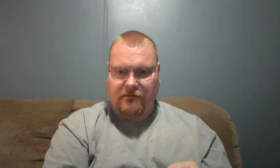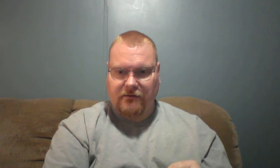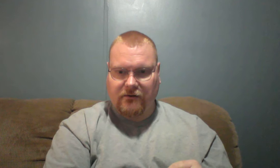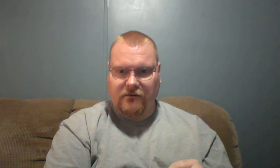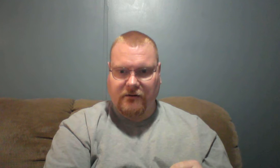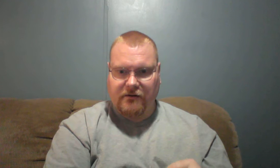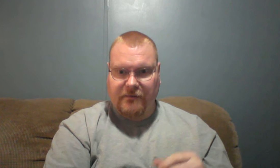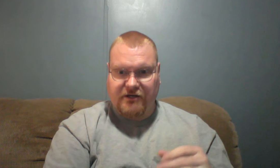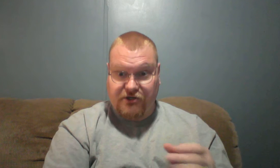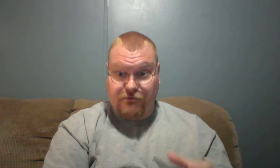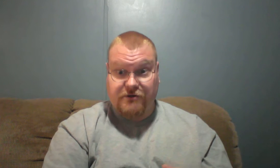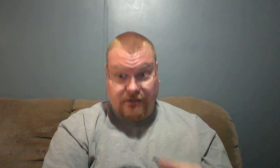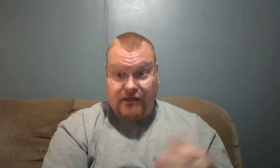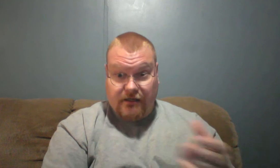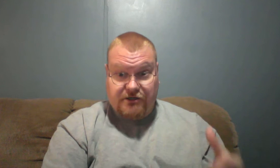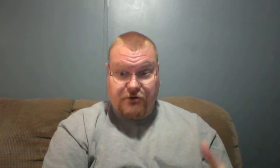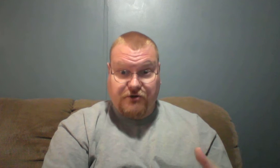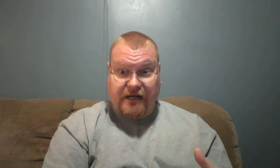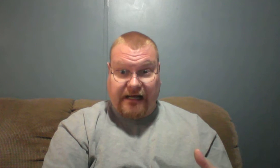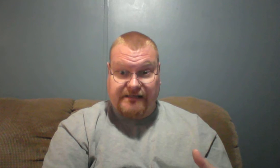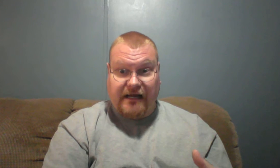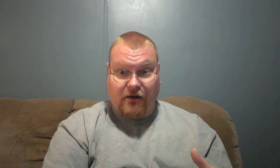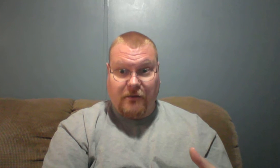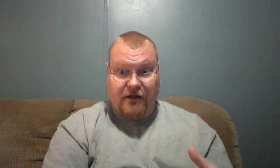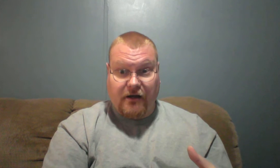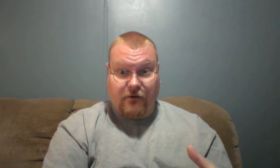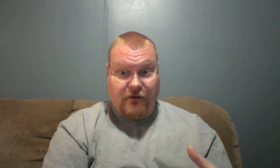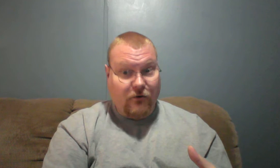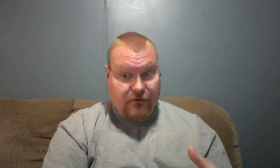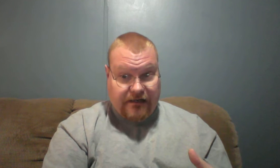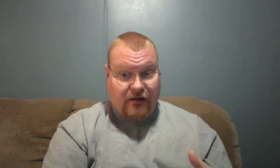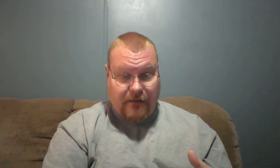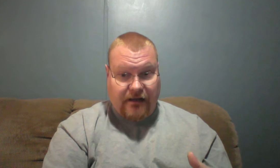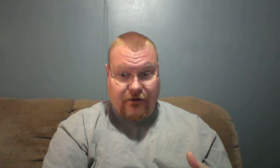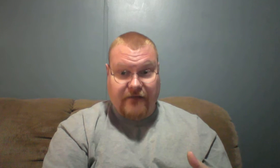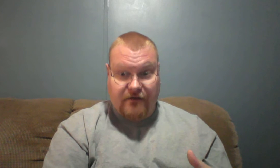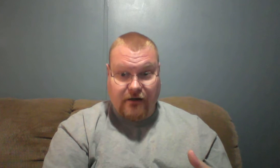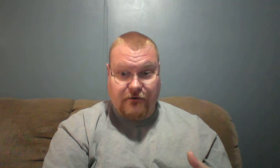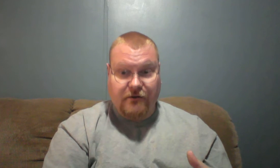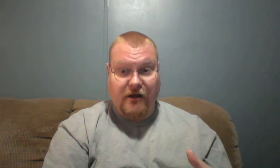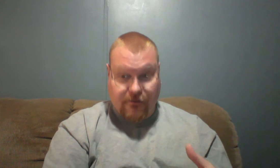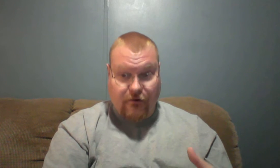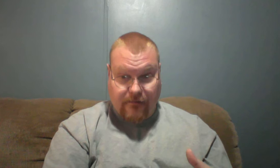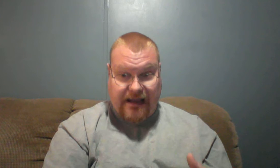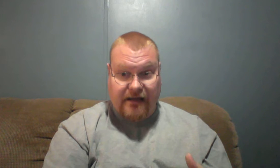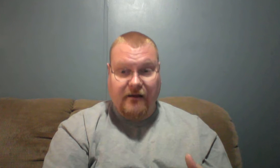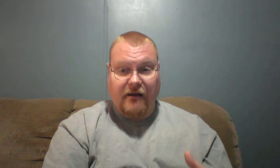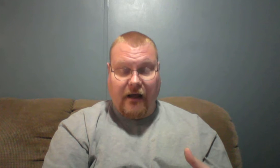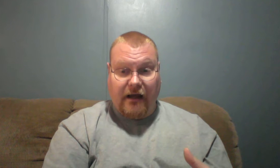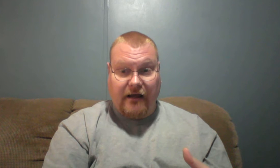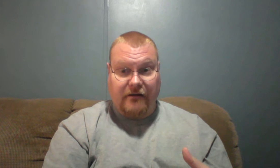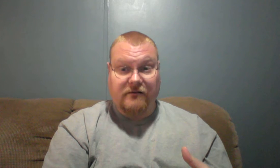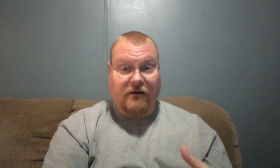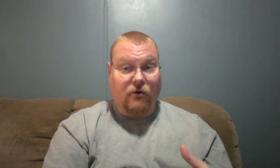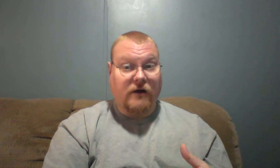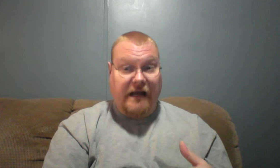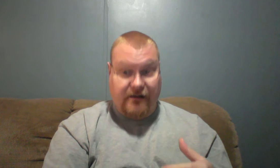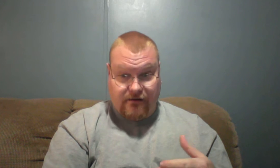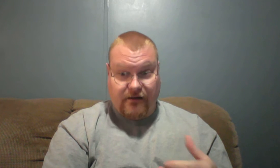I mean to shoot you guys down, but you know, the whole deal about you having to go through a man, uh, or have, you